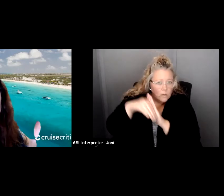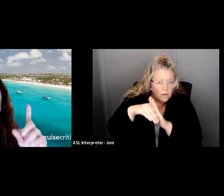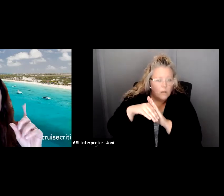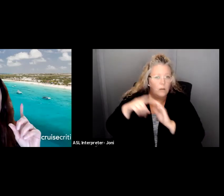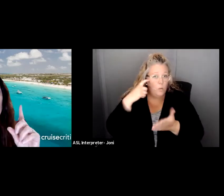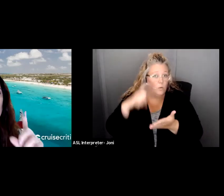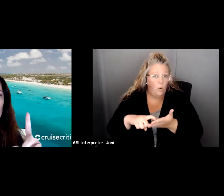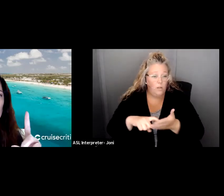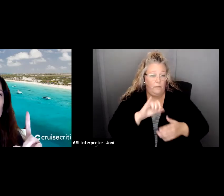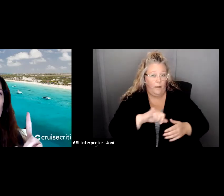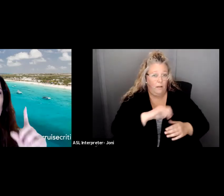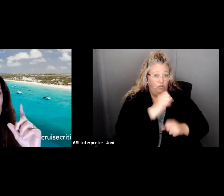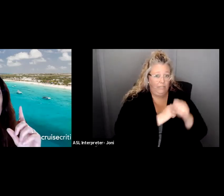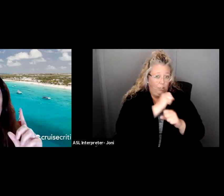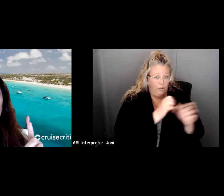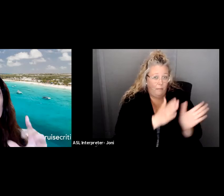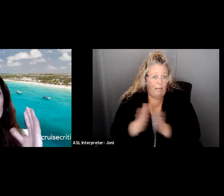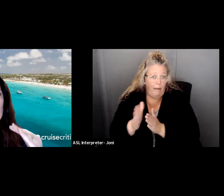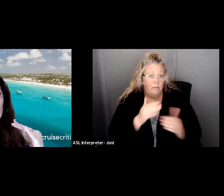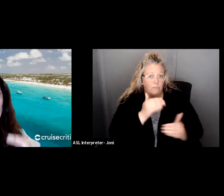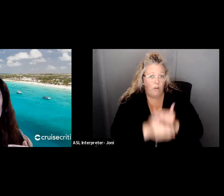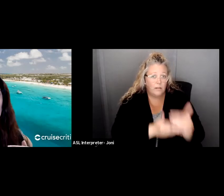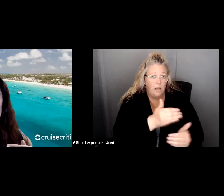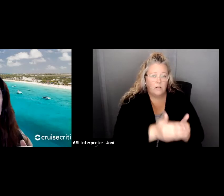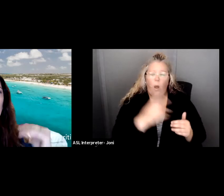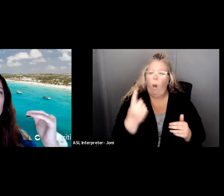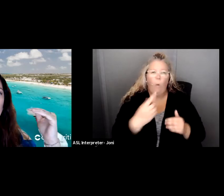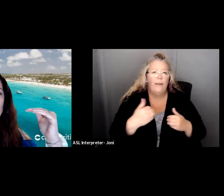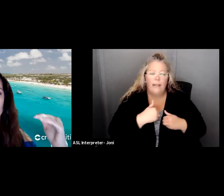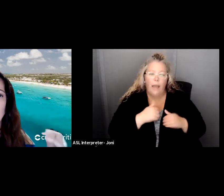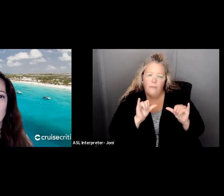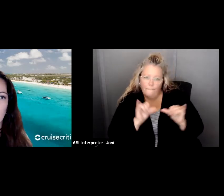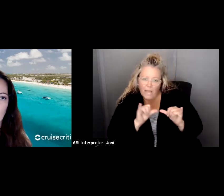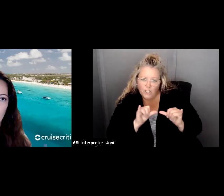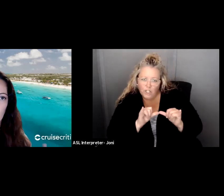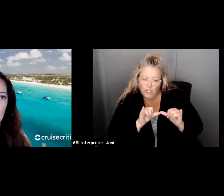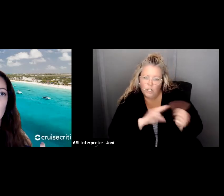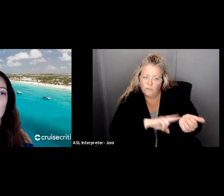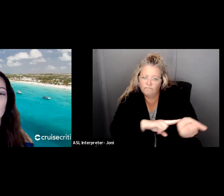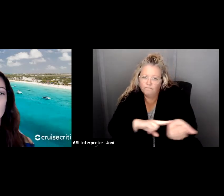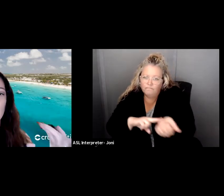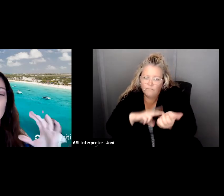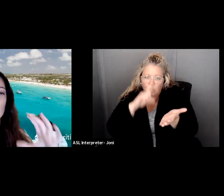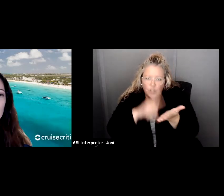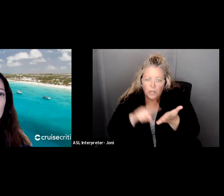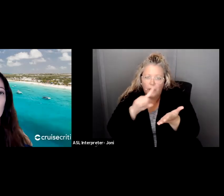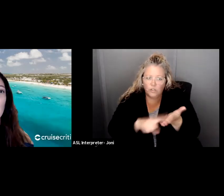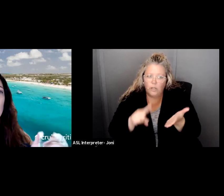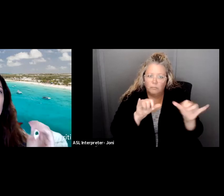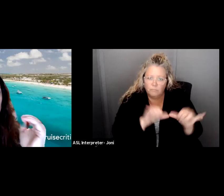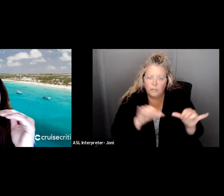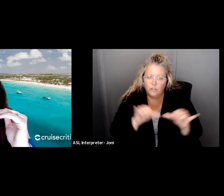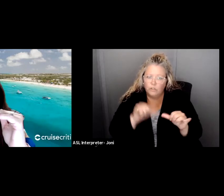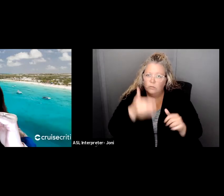process, there are always measures. You're always meeting regularly. And you're always measuring regularly to make sure